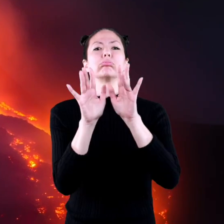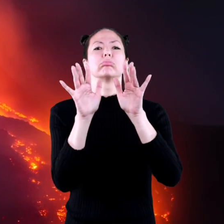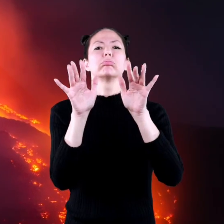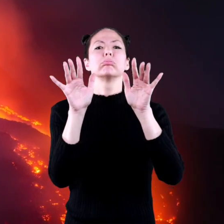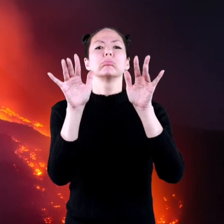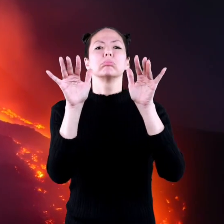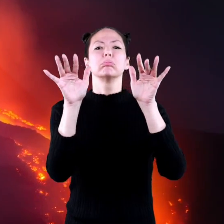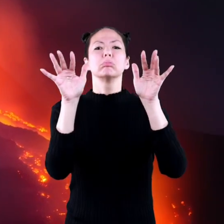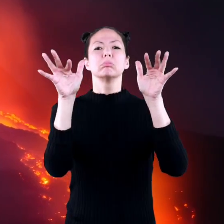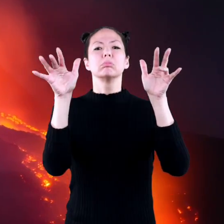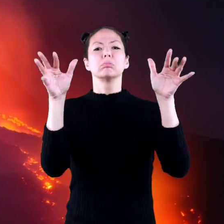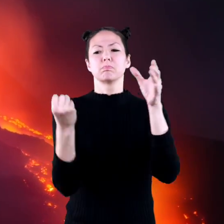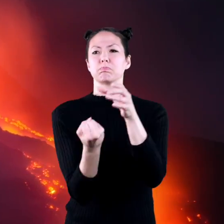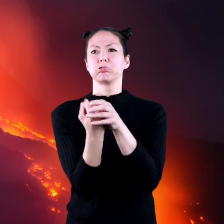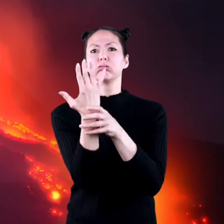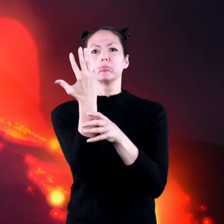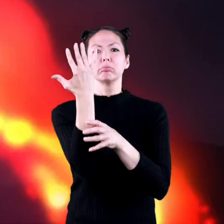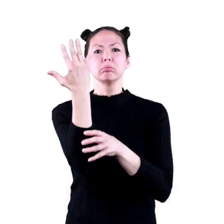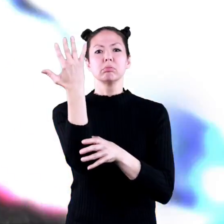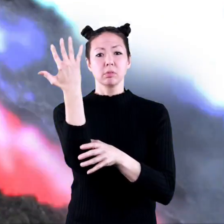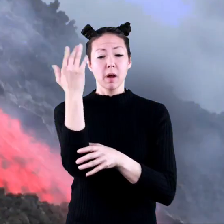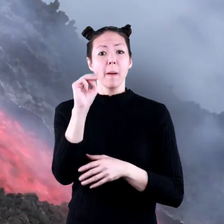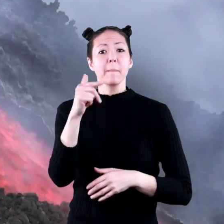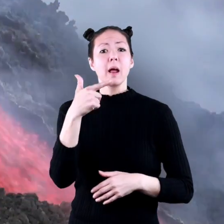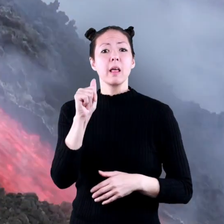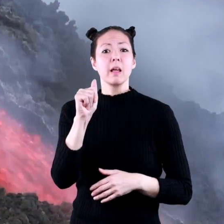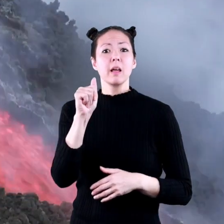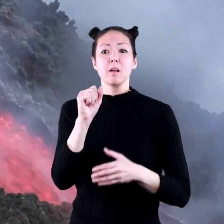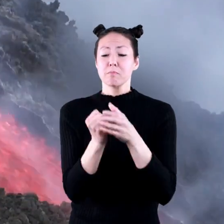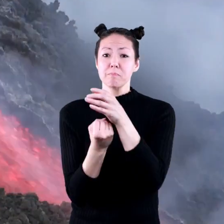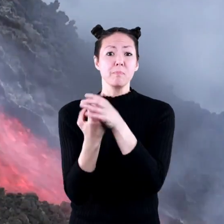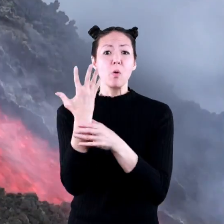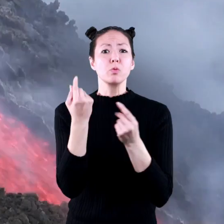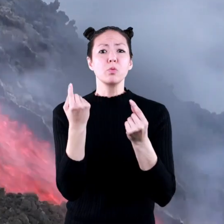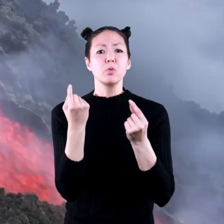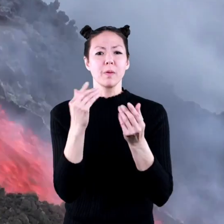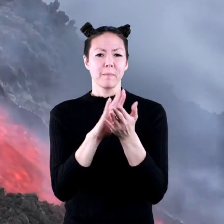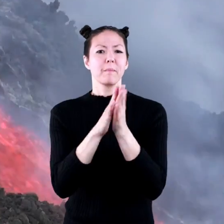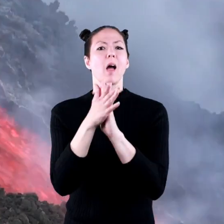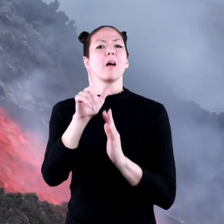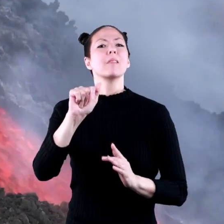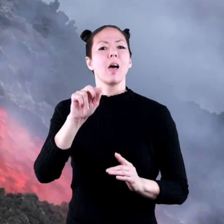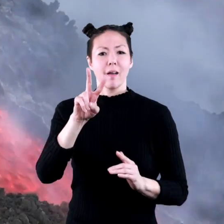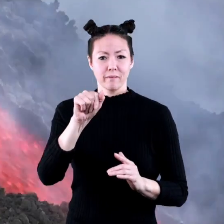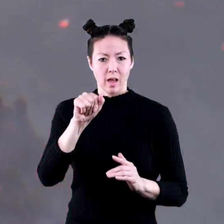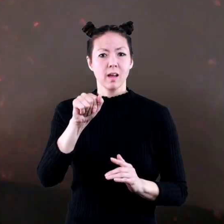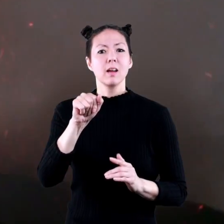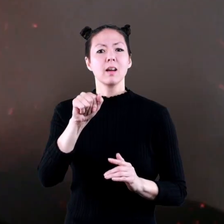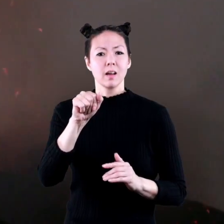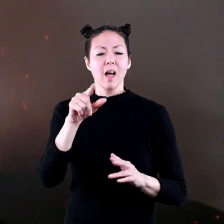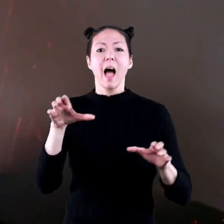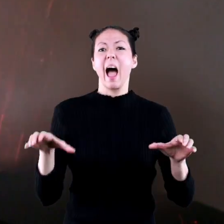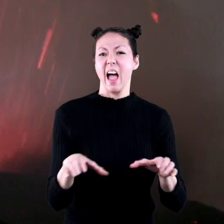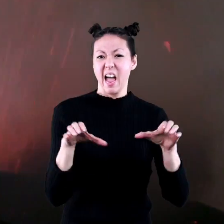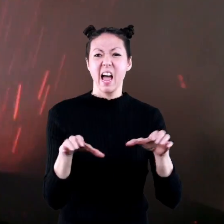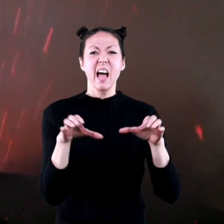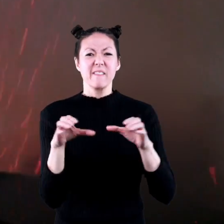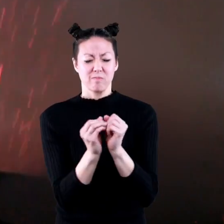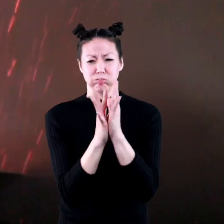and rise to the surface of the earth. When magma reaches the surface, it becomes lava. A volcano may be